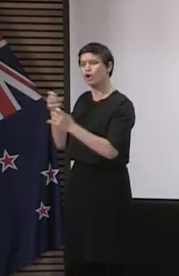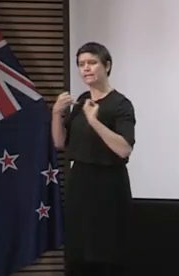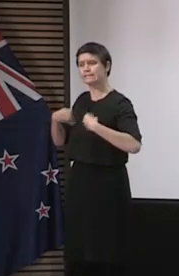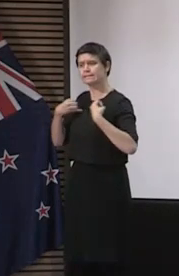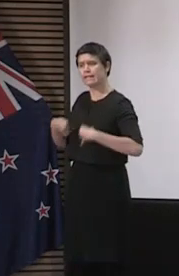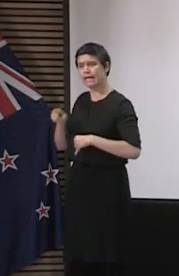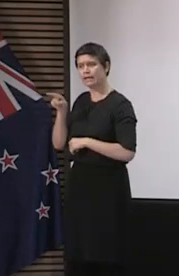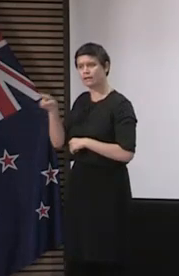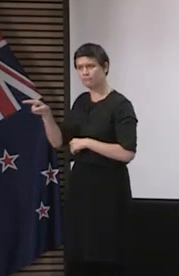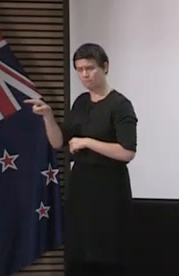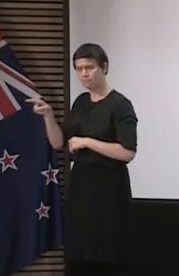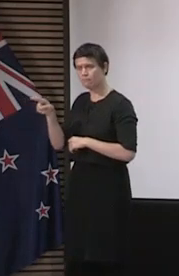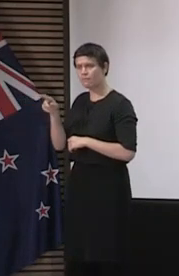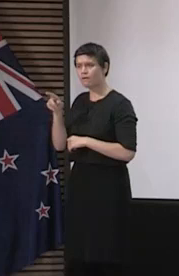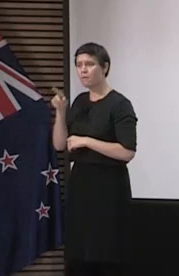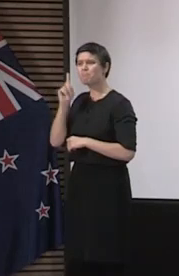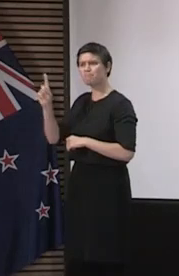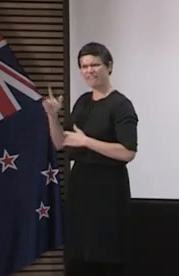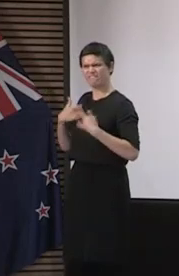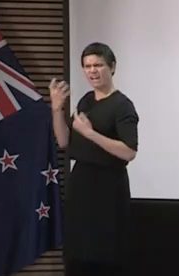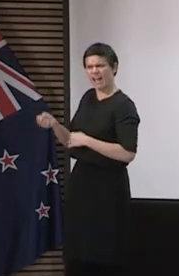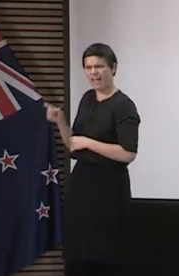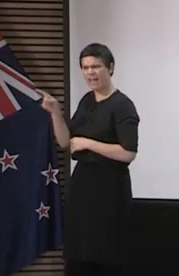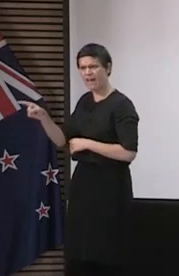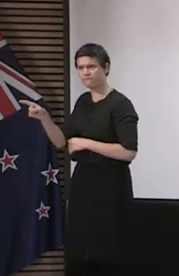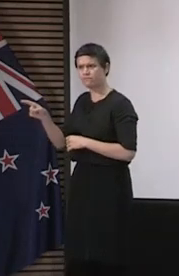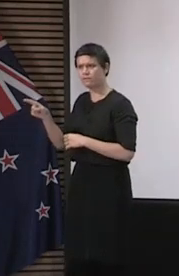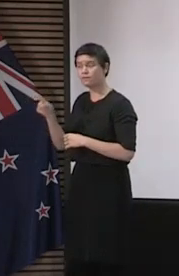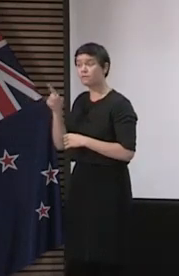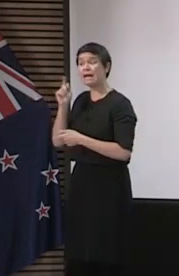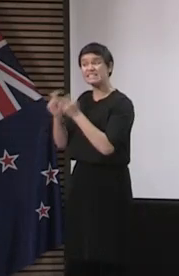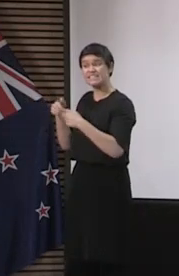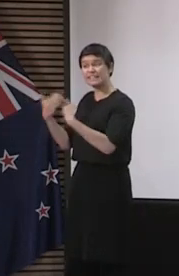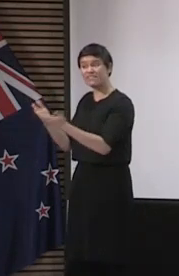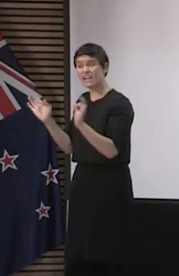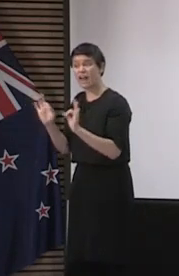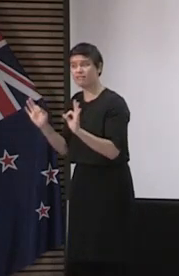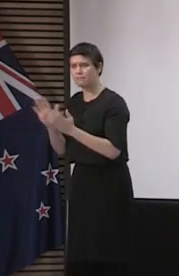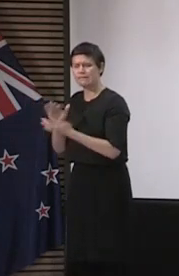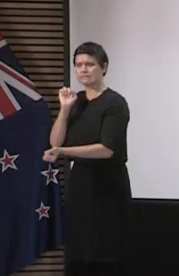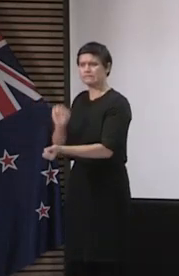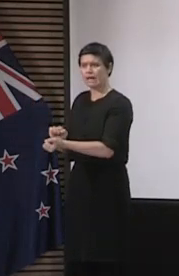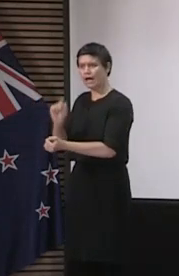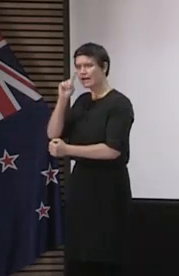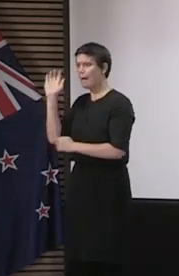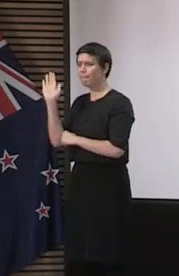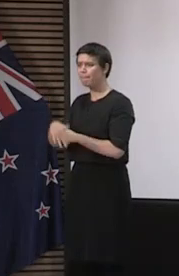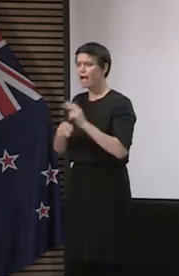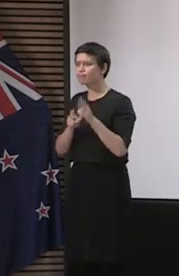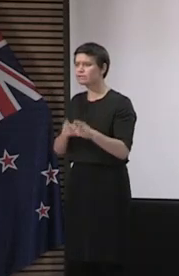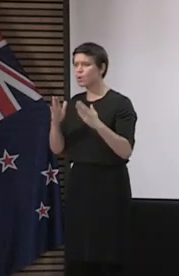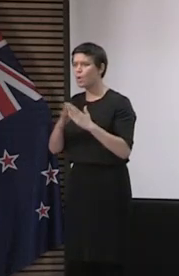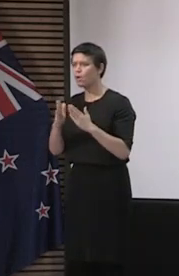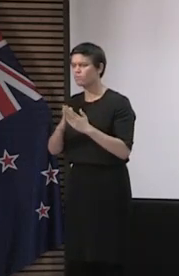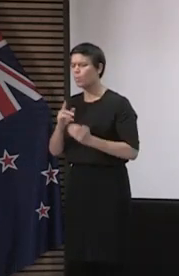a COVID test. And some of them are spending weeks unnecessarily on the ward. Is the Ministry going to change its advice or stance on this to resolve that problem? Actually,